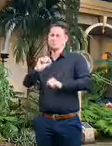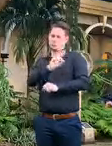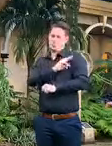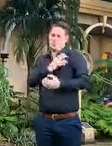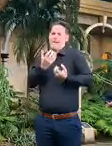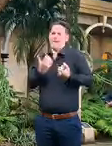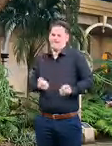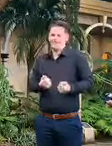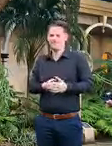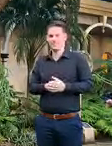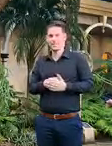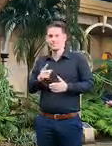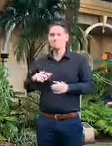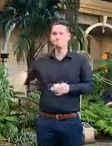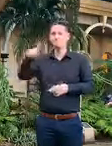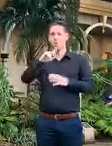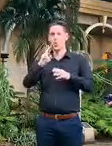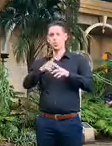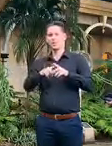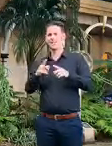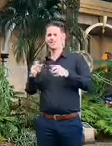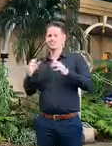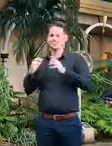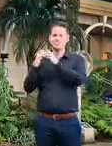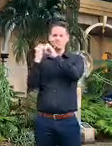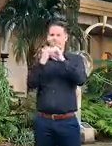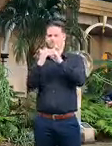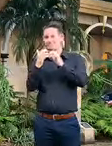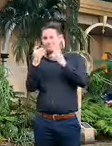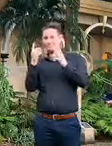um and if we all work together we'll get through it